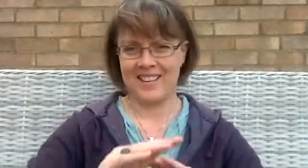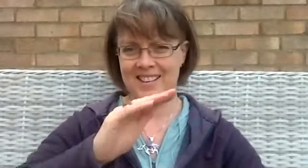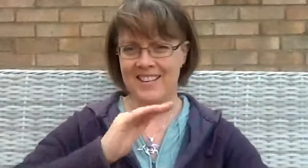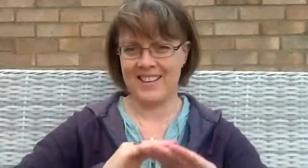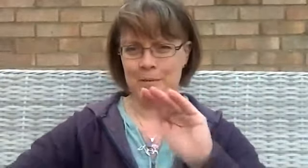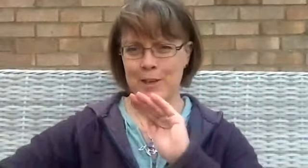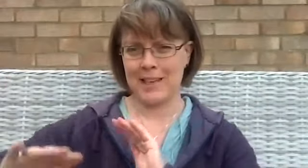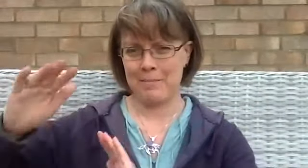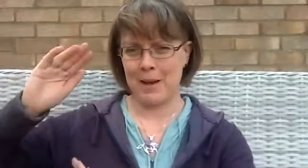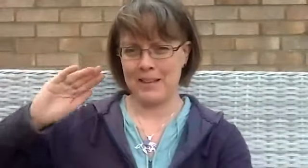just continuing to release